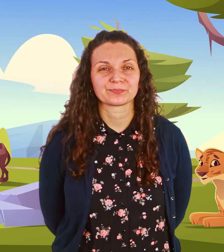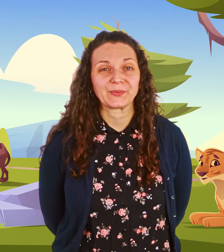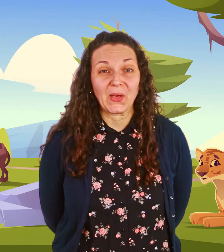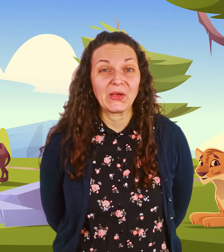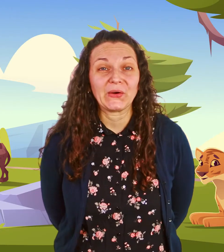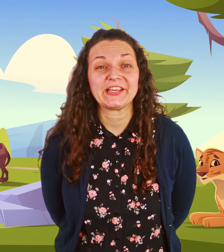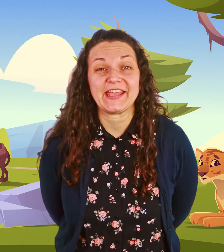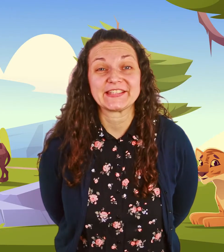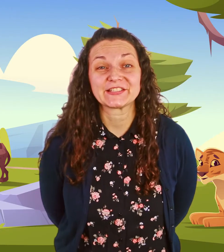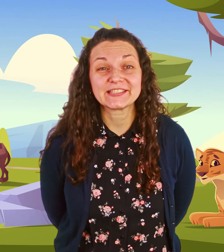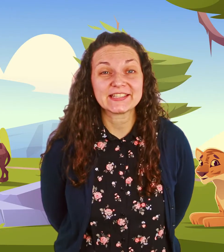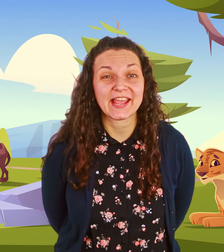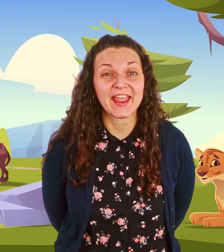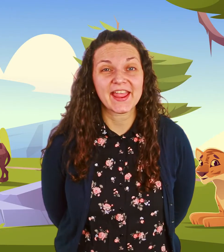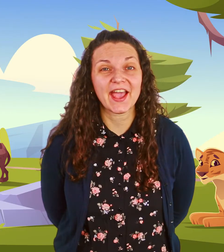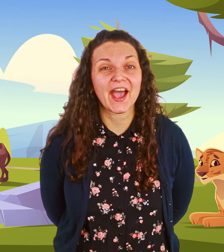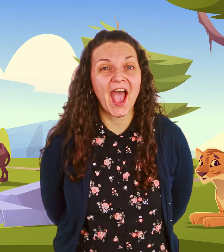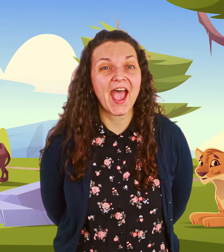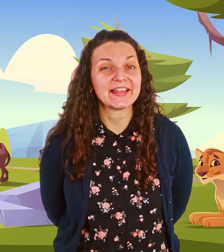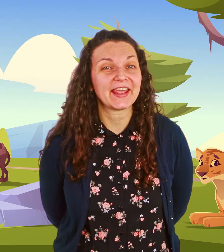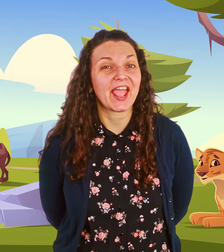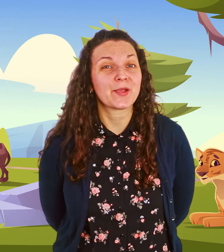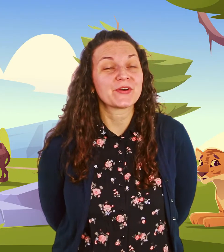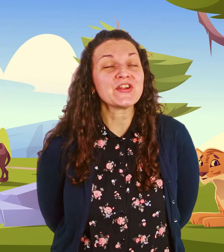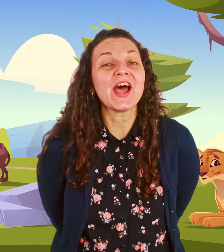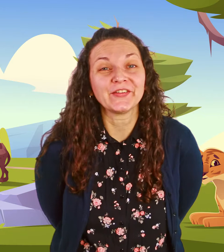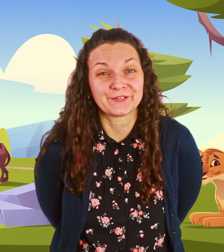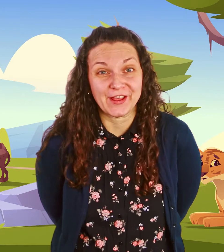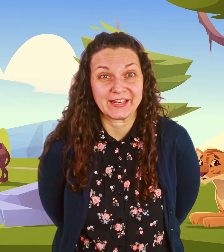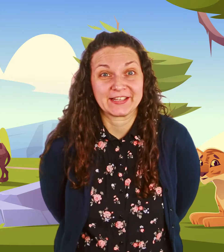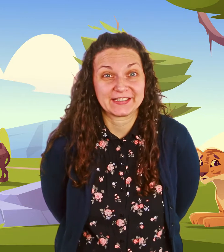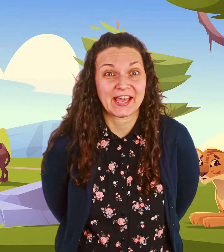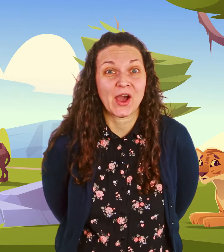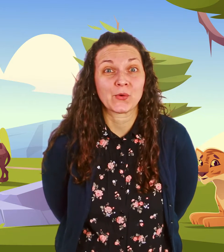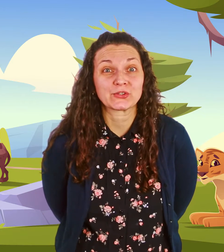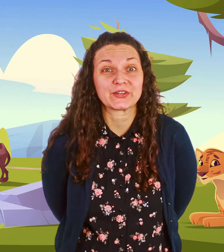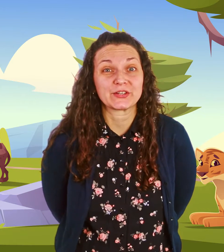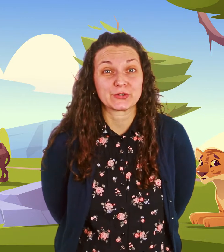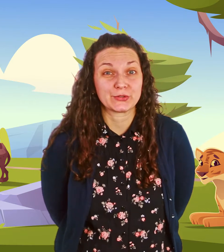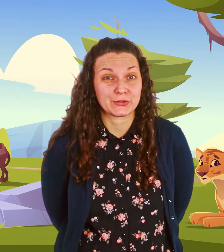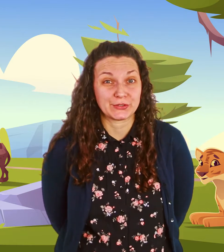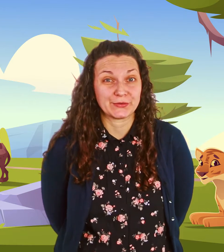okay so today I came with another friend that I want to introduce to you